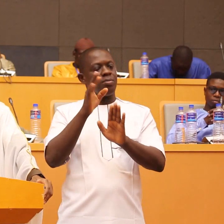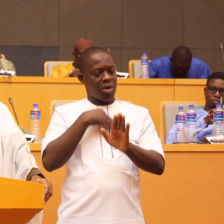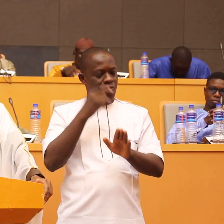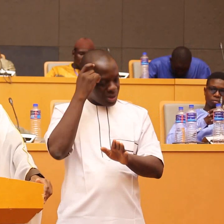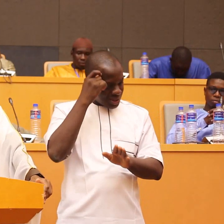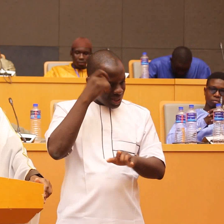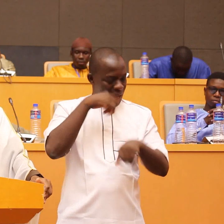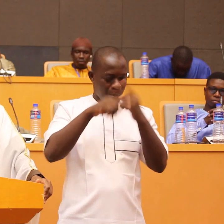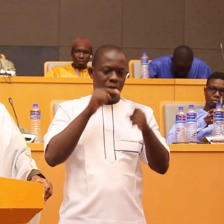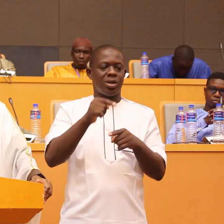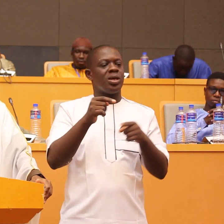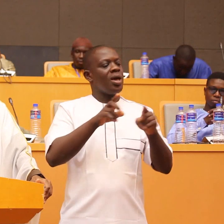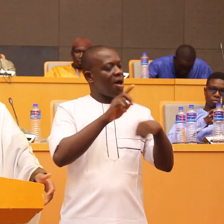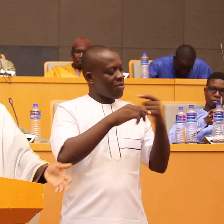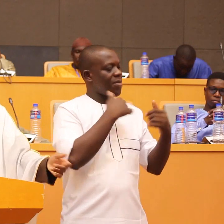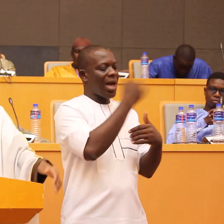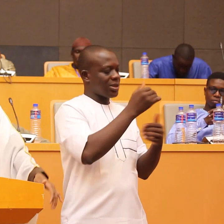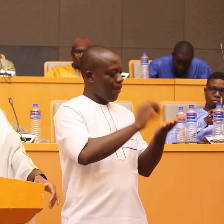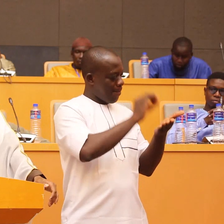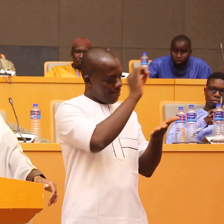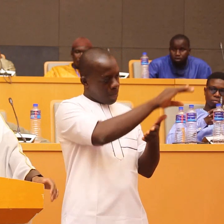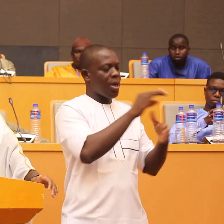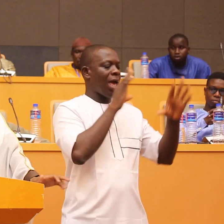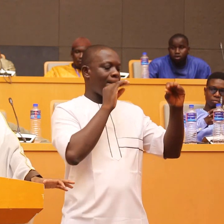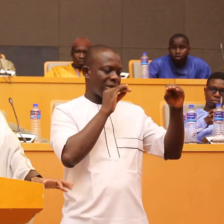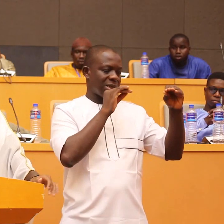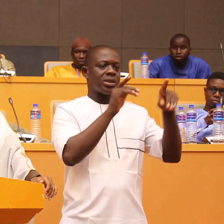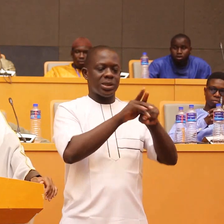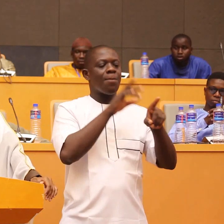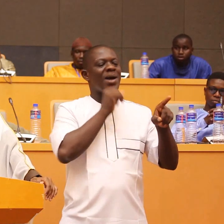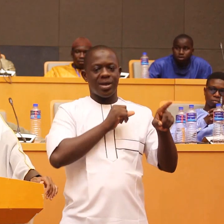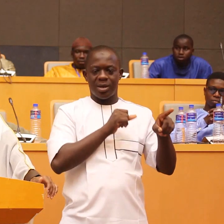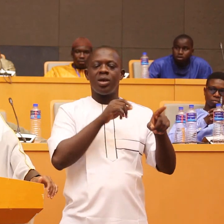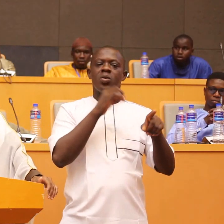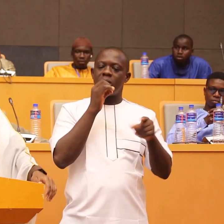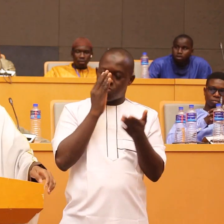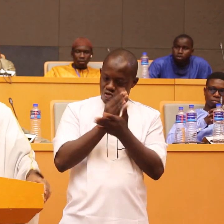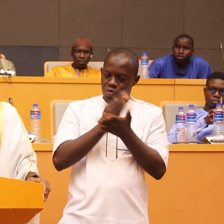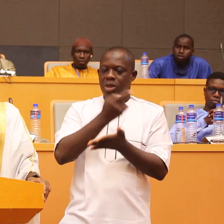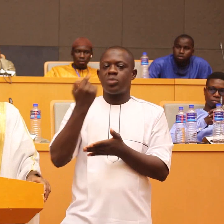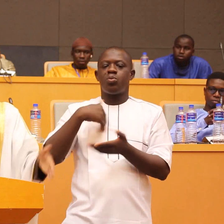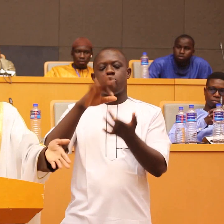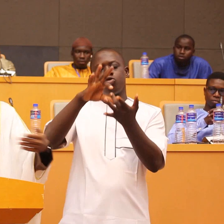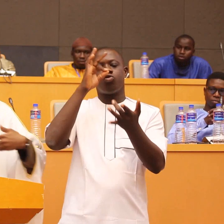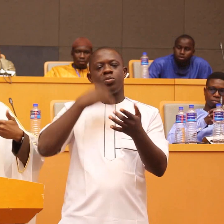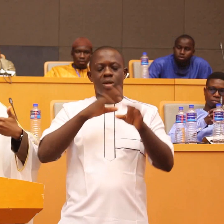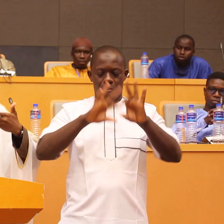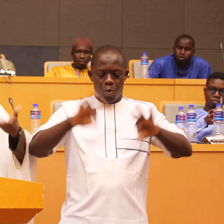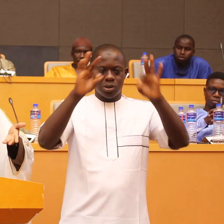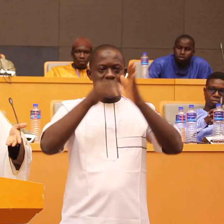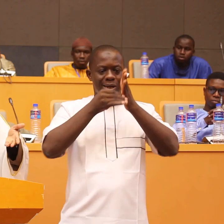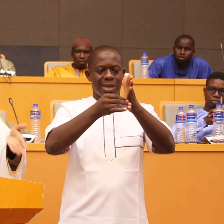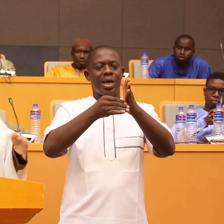and they said the Sheikh this is what is happening and they want me to be the imam in that masjid do you think I